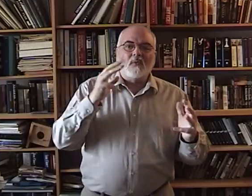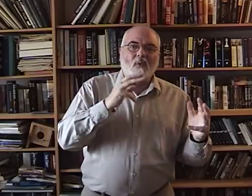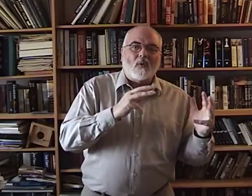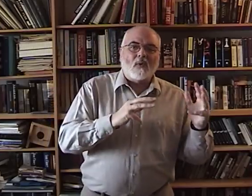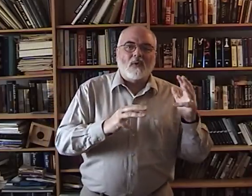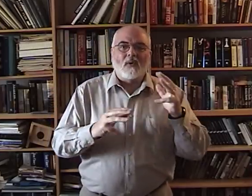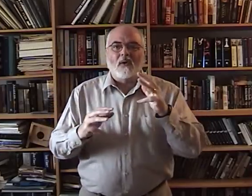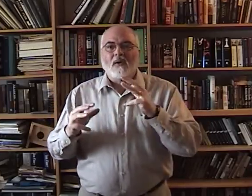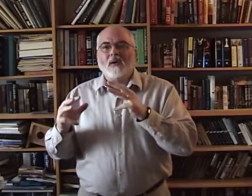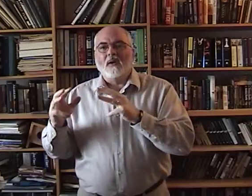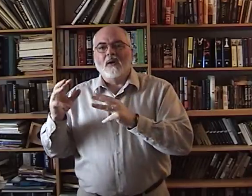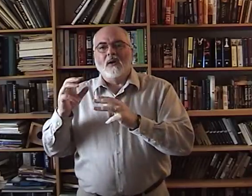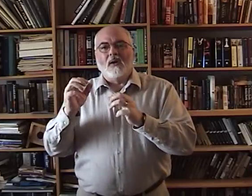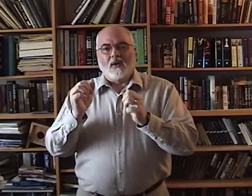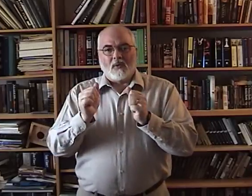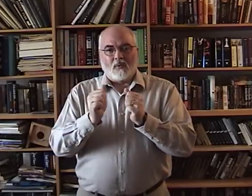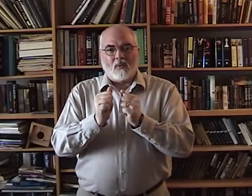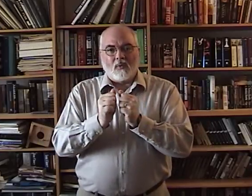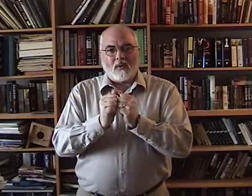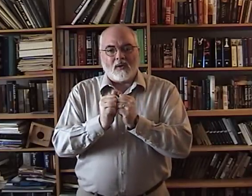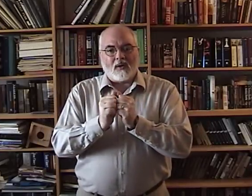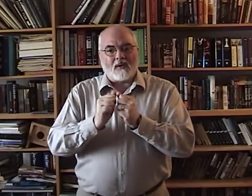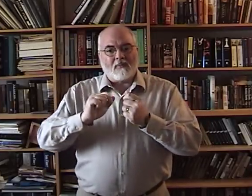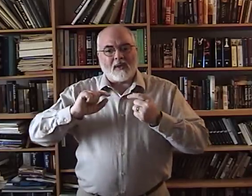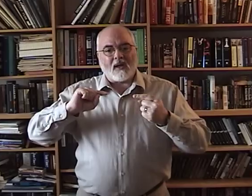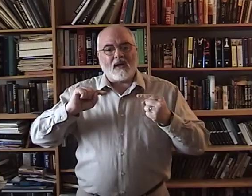war with pain